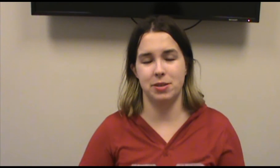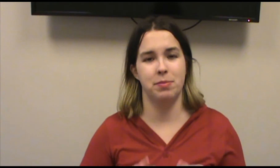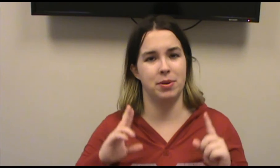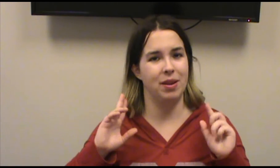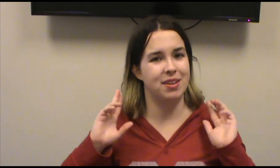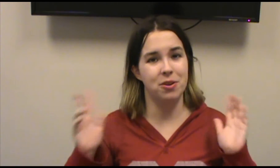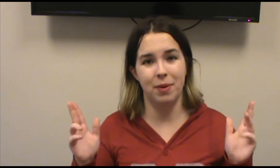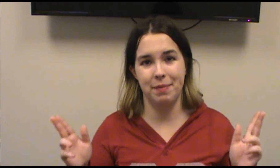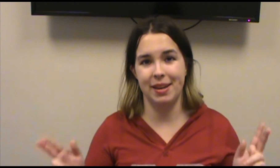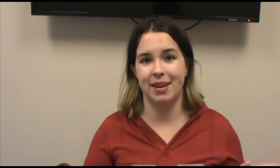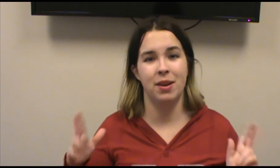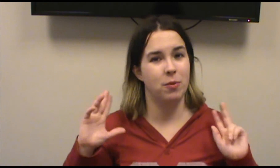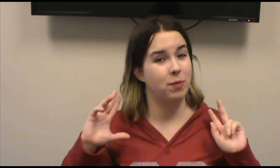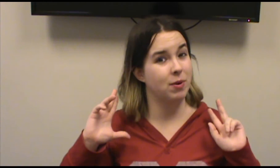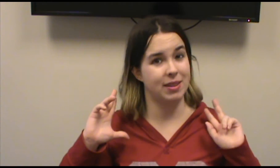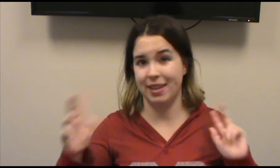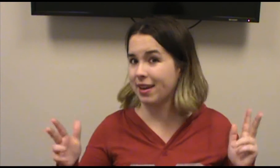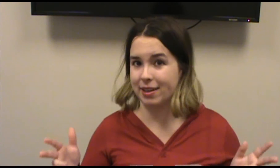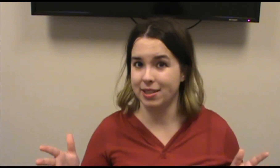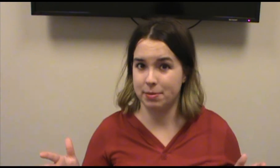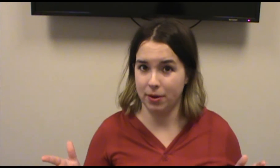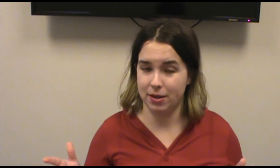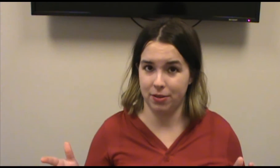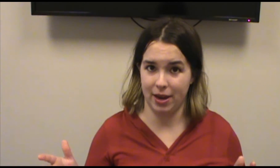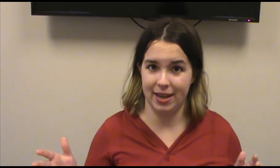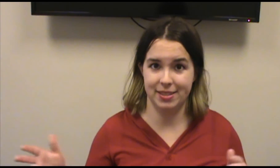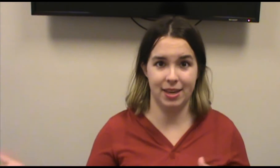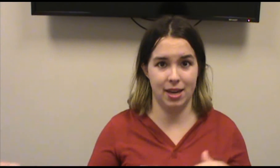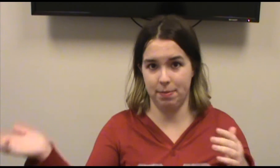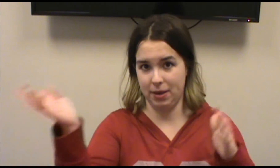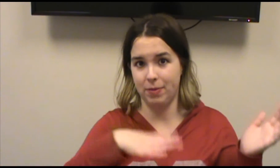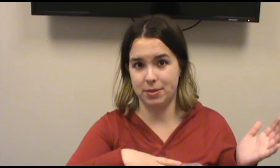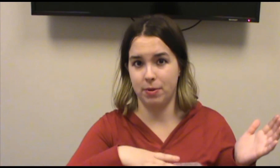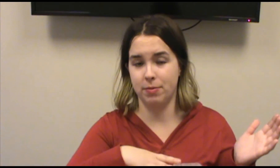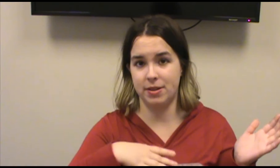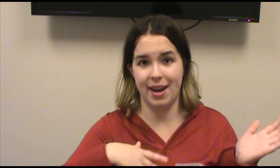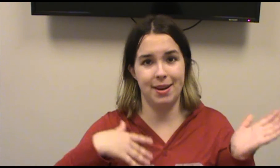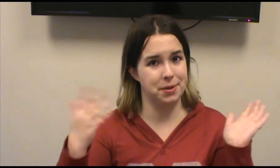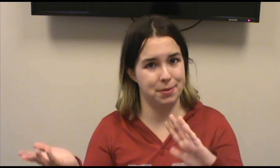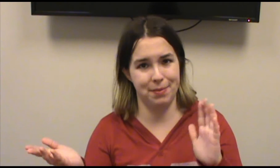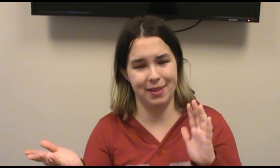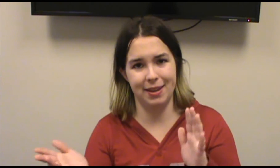between the two women where they had like guns pointed to their heads and he had to pick which one would die and which one would live.